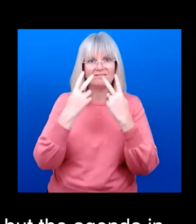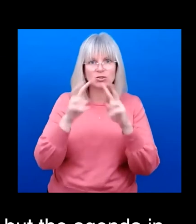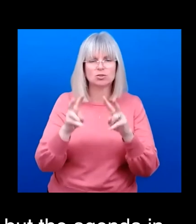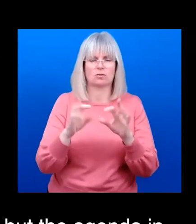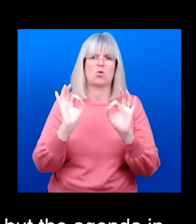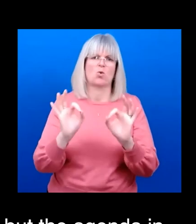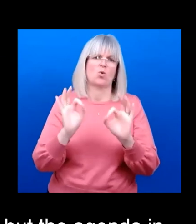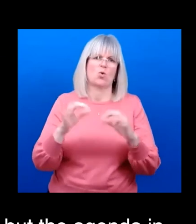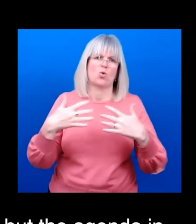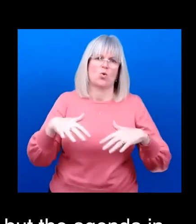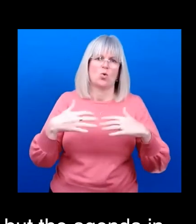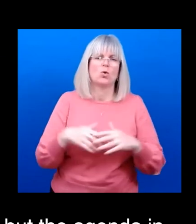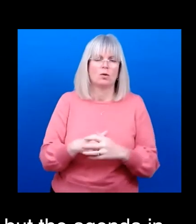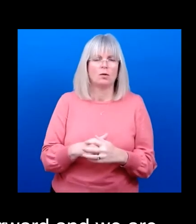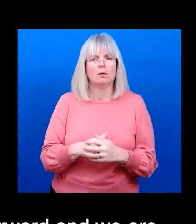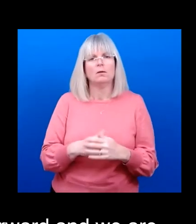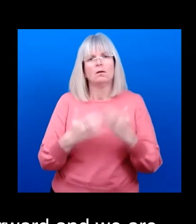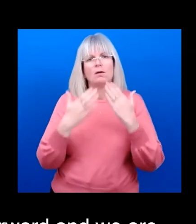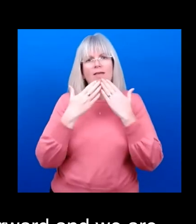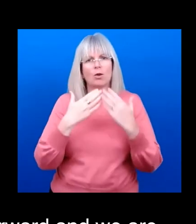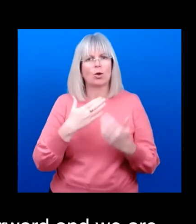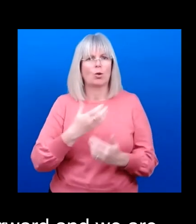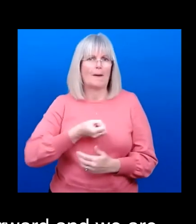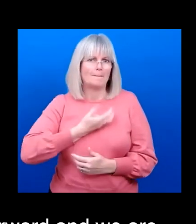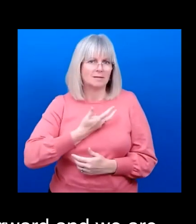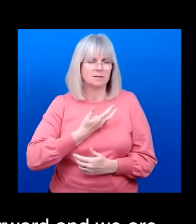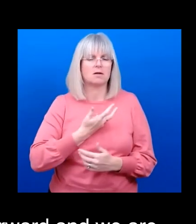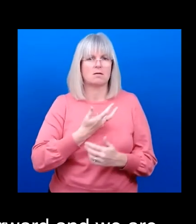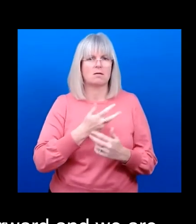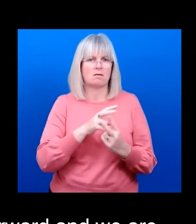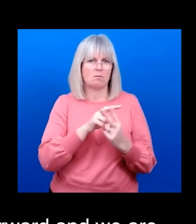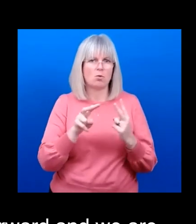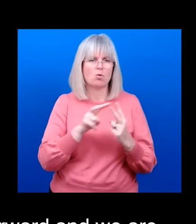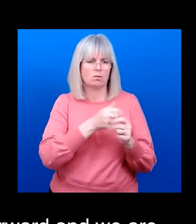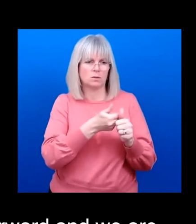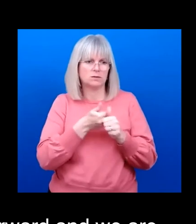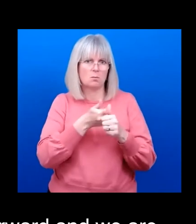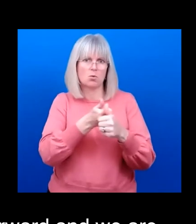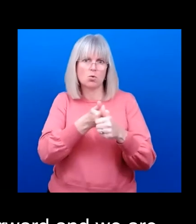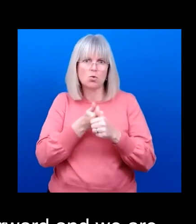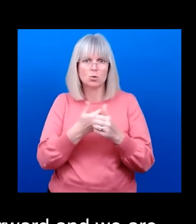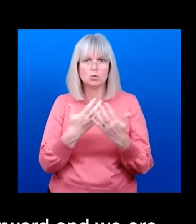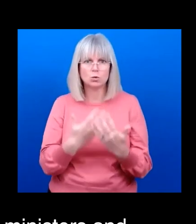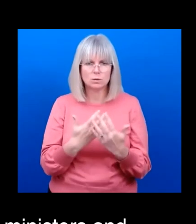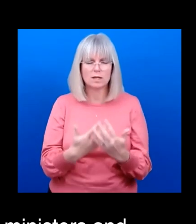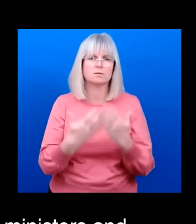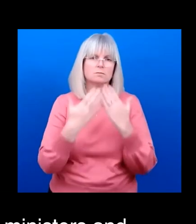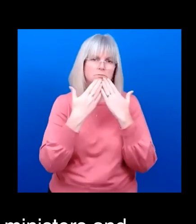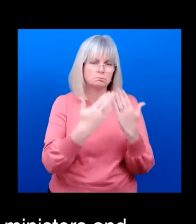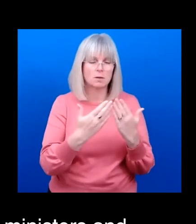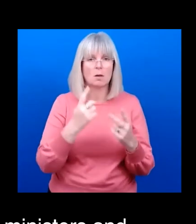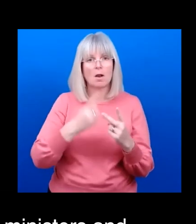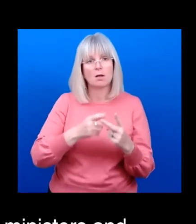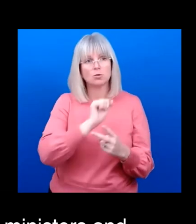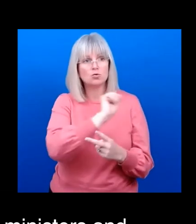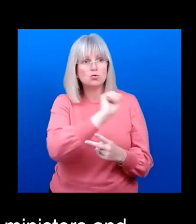also, I'd like to thank Minister Siddiqui and Ambassador Mansfield for your support today and also for the leadership your government has